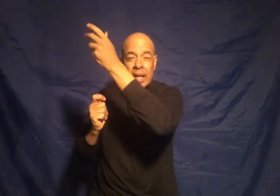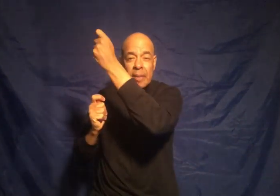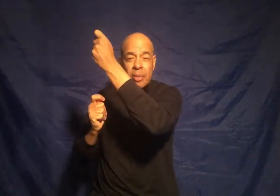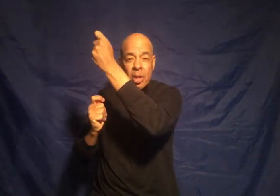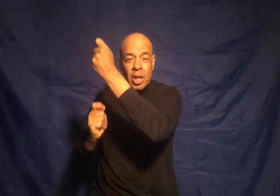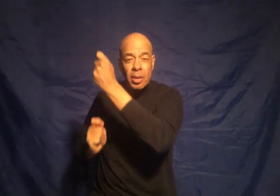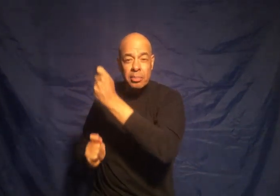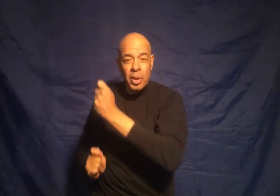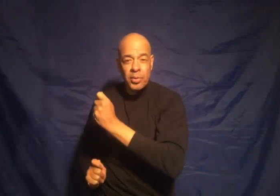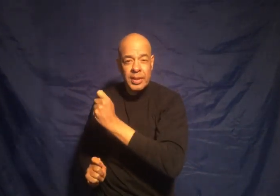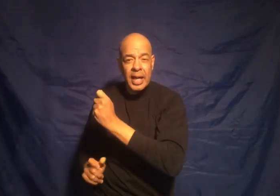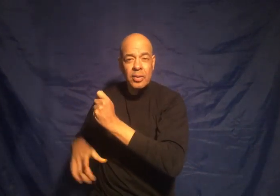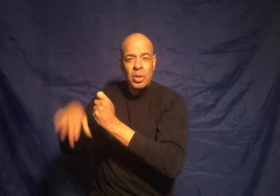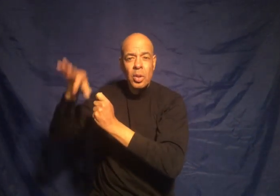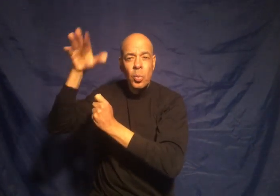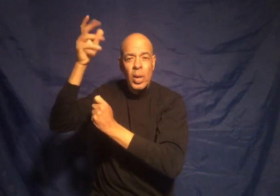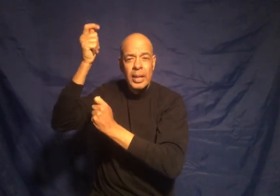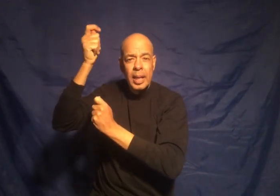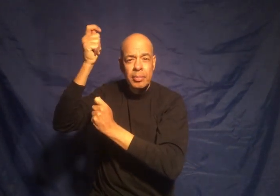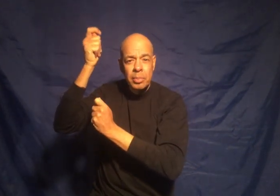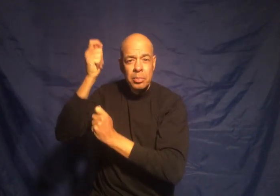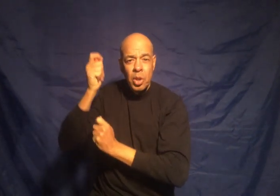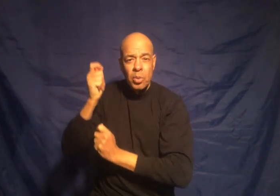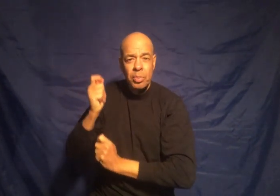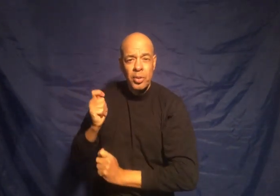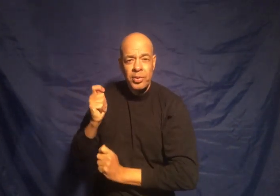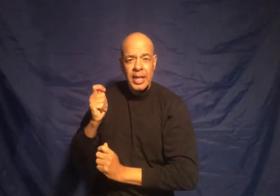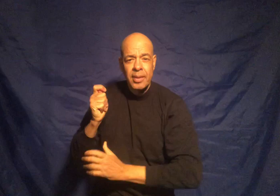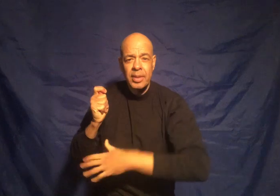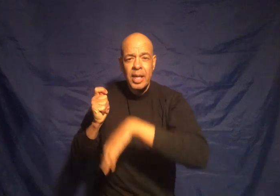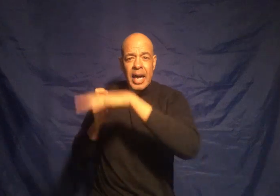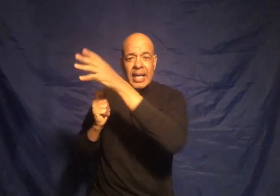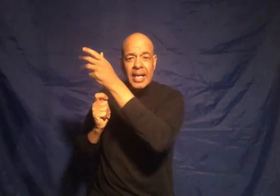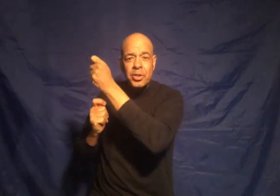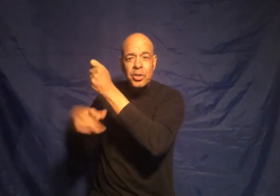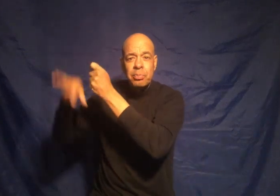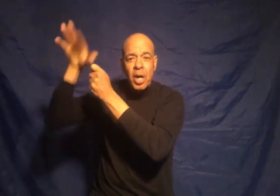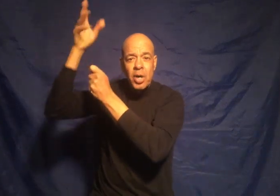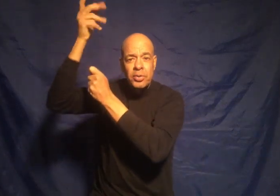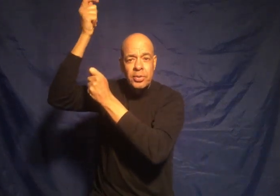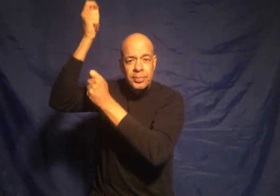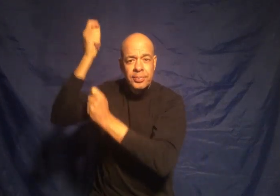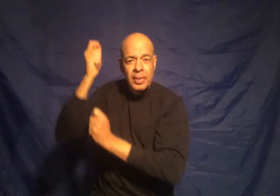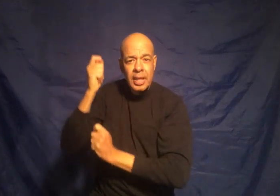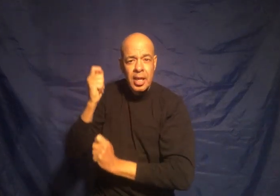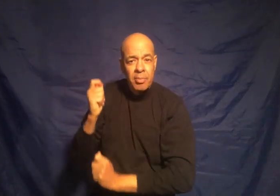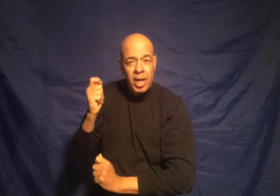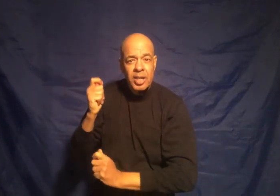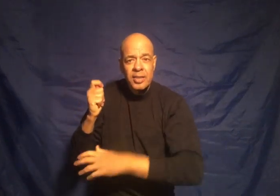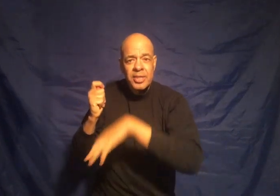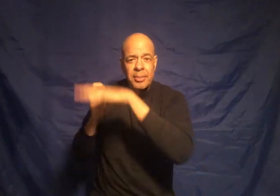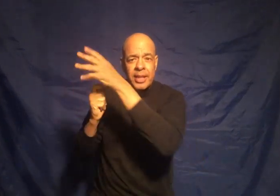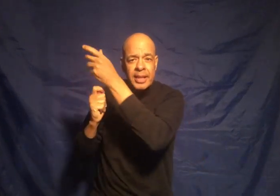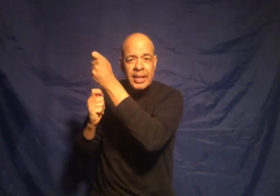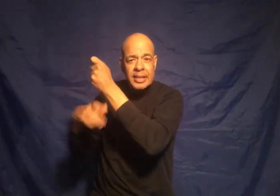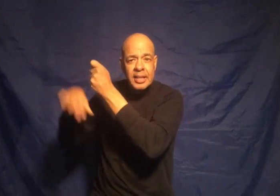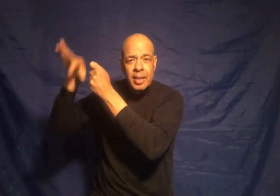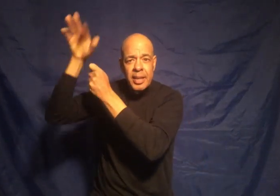up both down one up both down I like to do both because of something that's coming